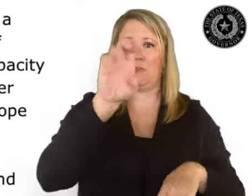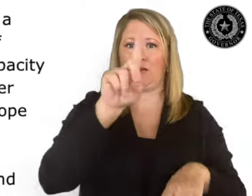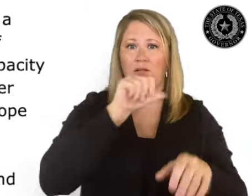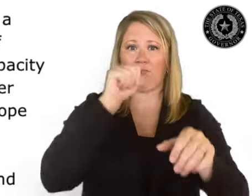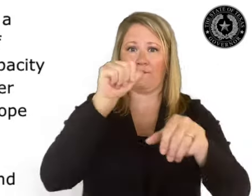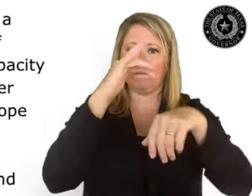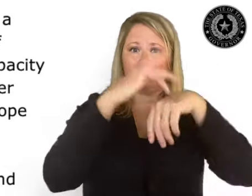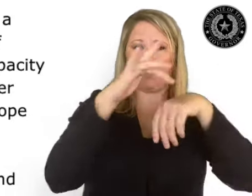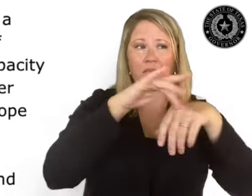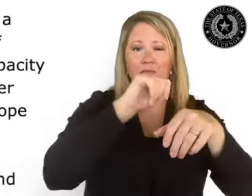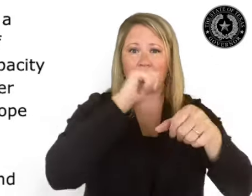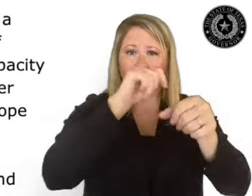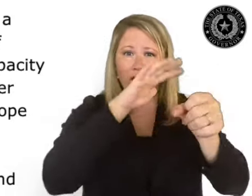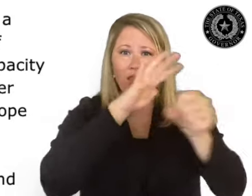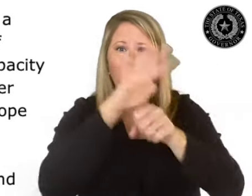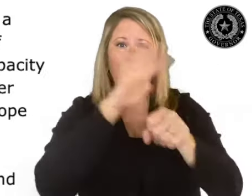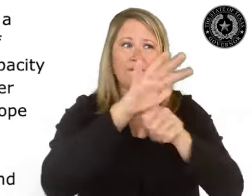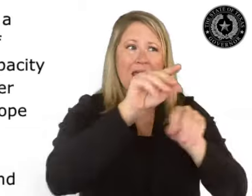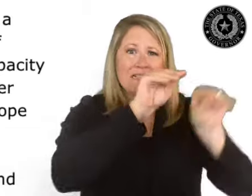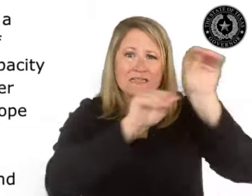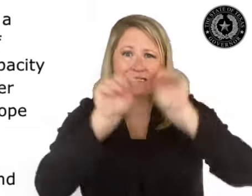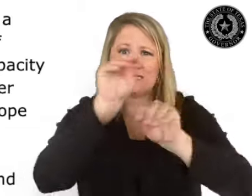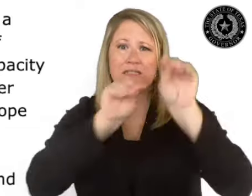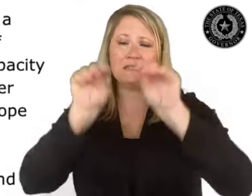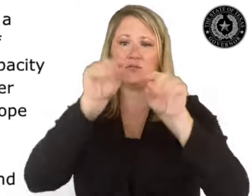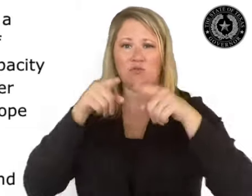COVID-19 disaster, and